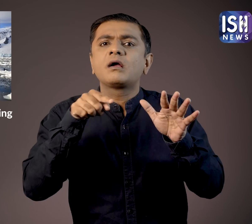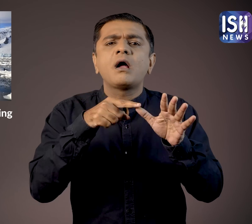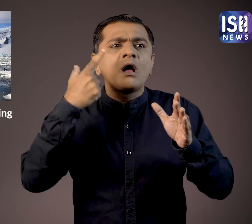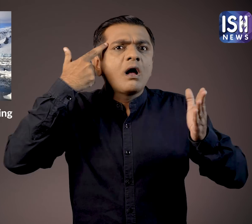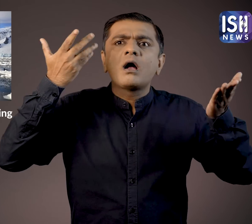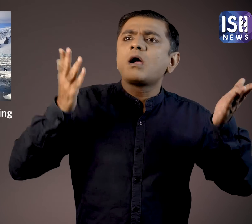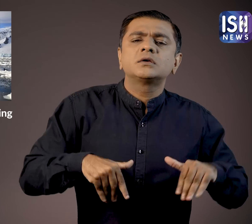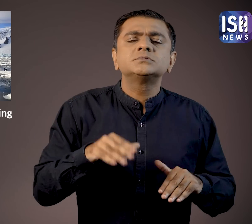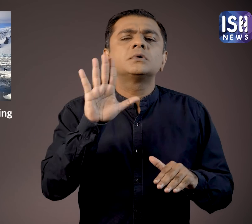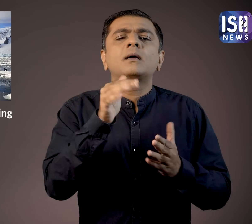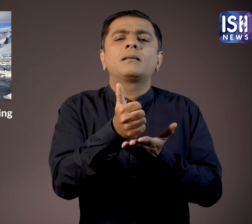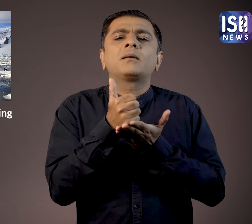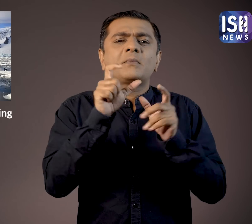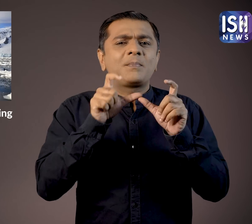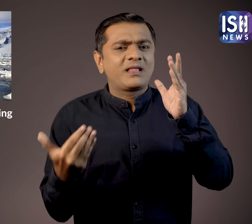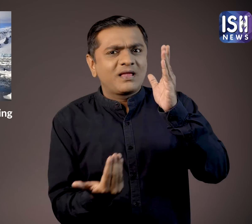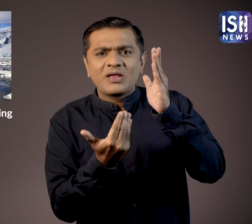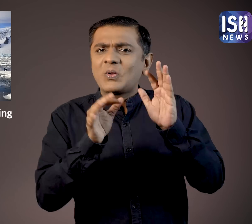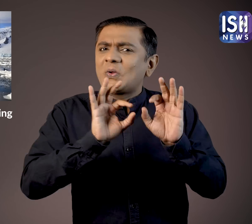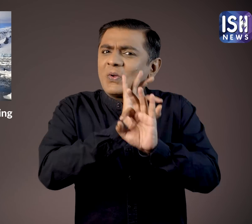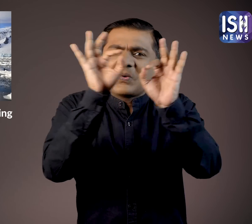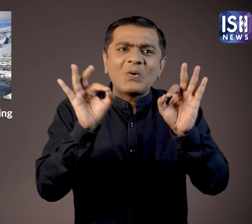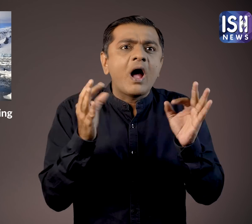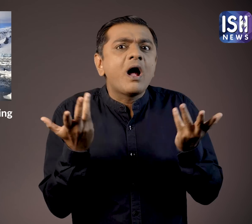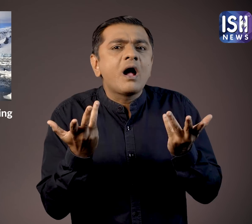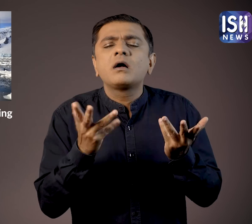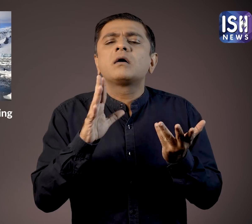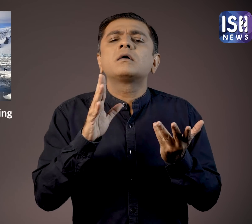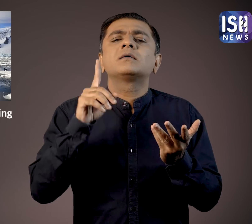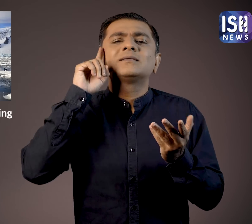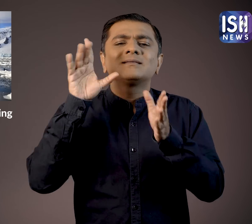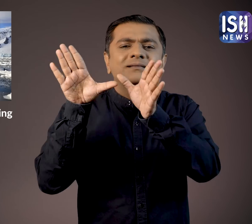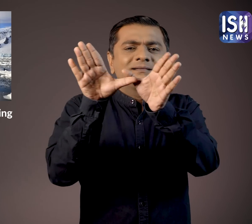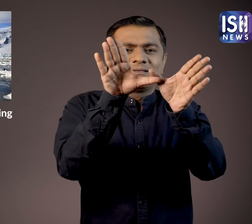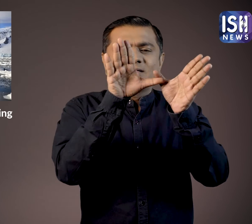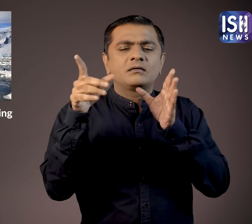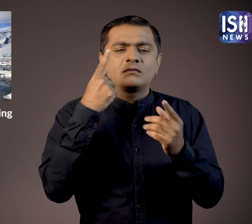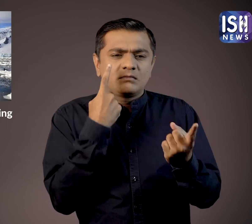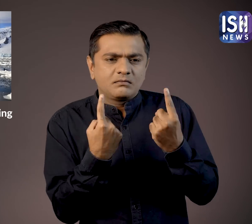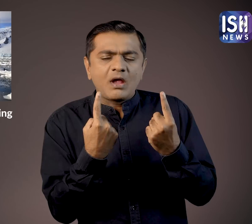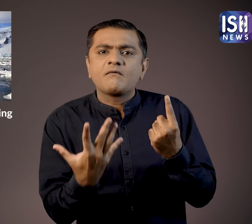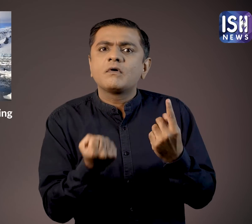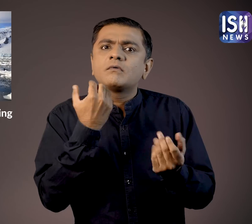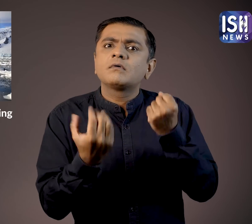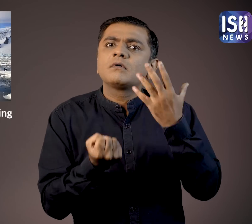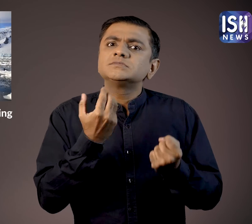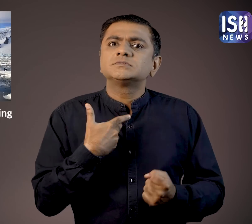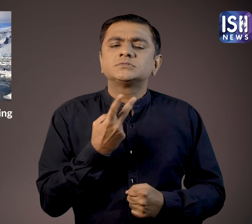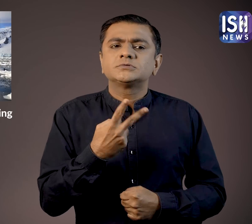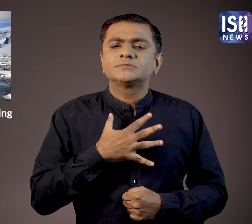Without any inhabitants in the region, how can plants grow? The team used satellites to see how much the plant life